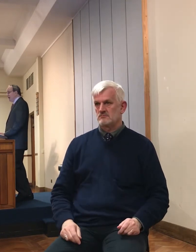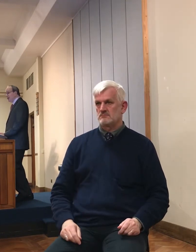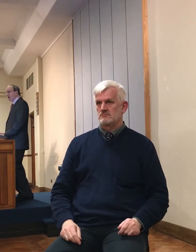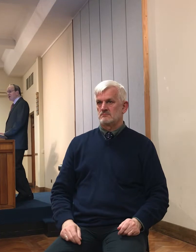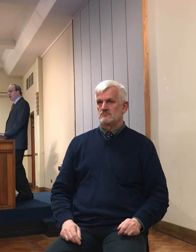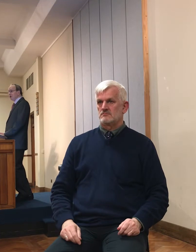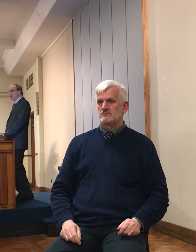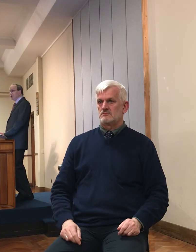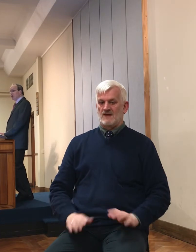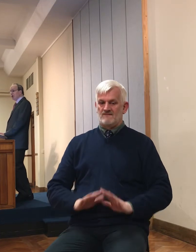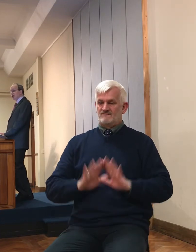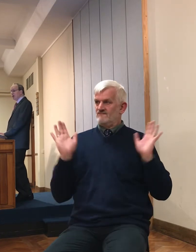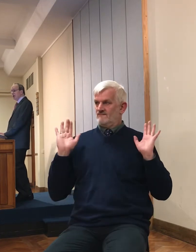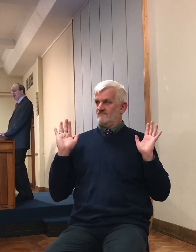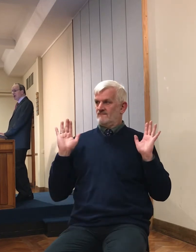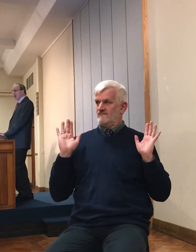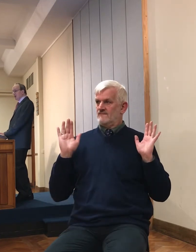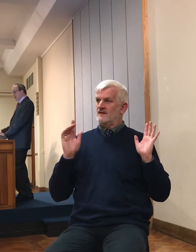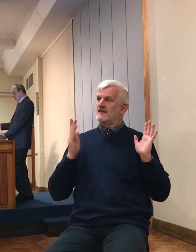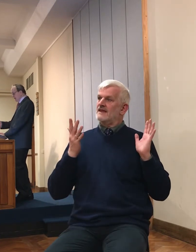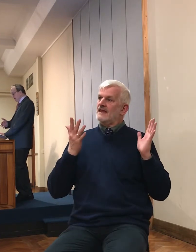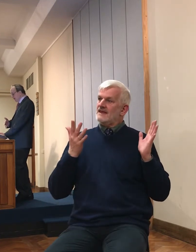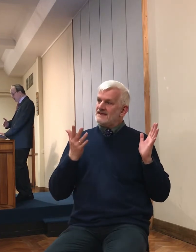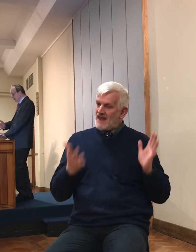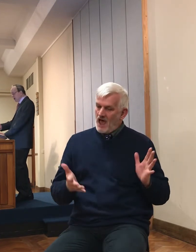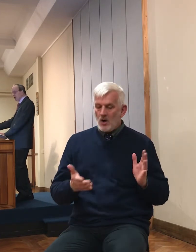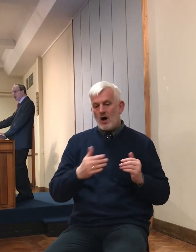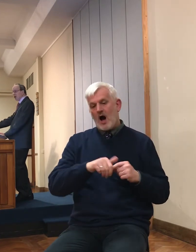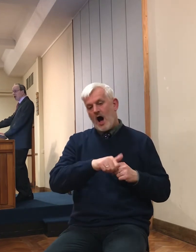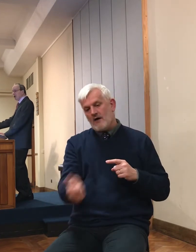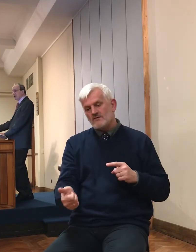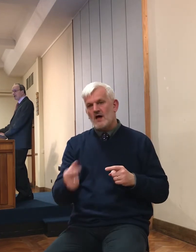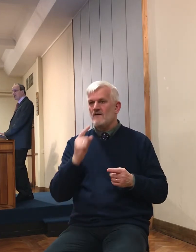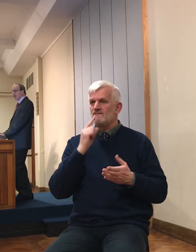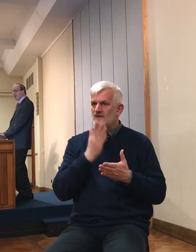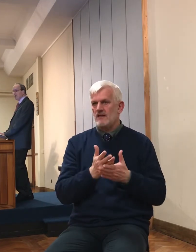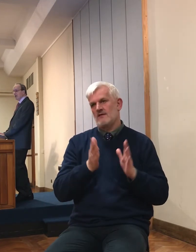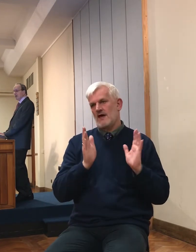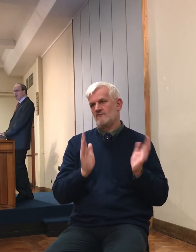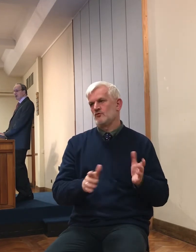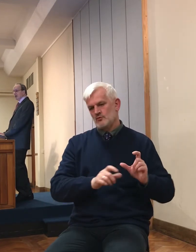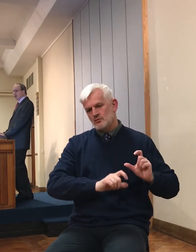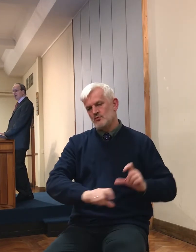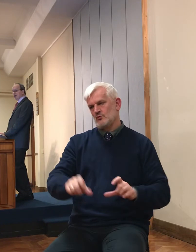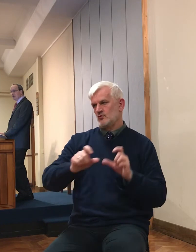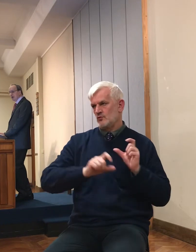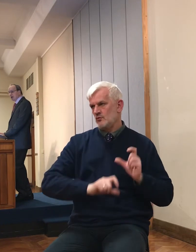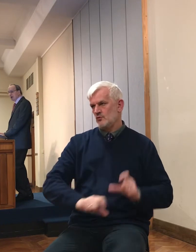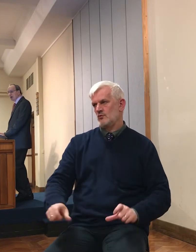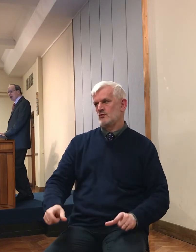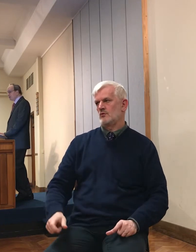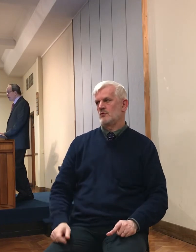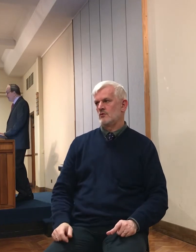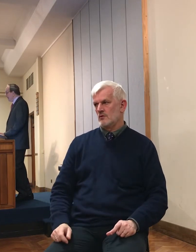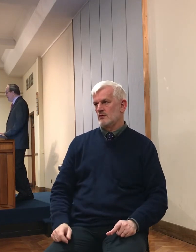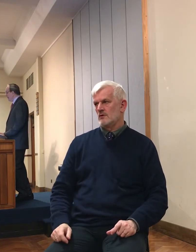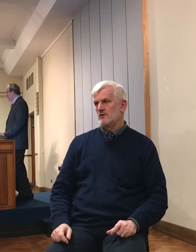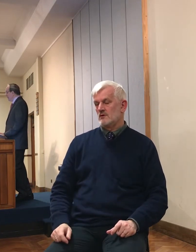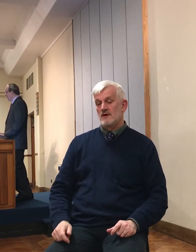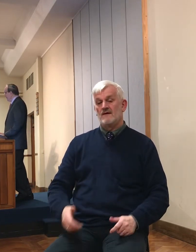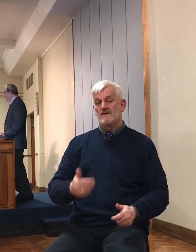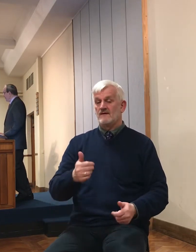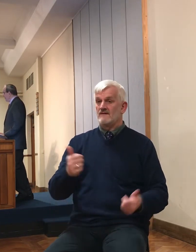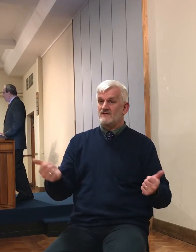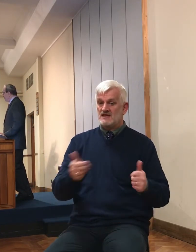Now you have to wield your sword. When it comes to the northern conquest, it's the sword and prayer